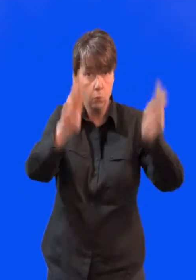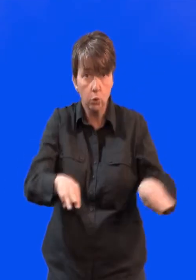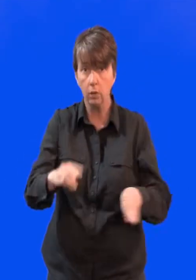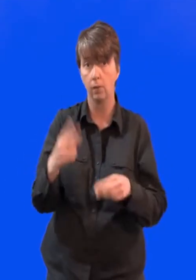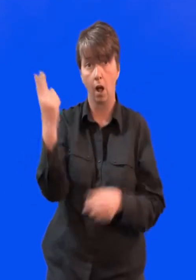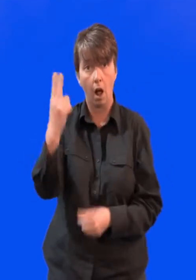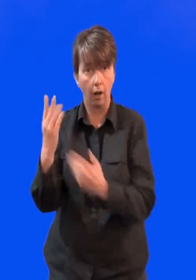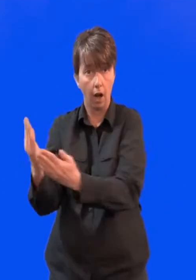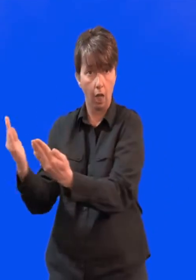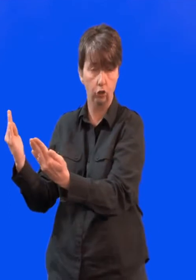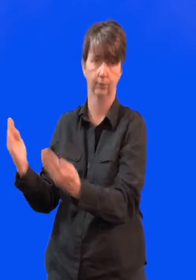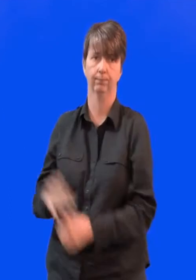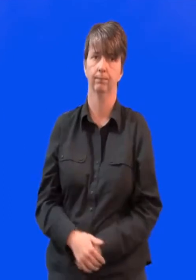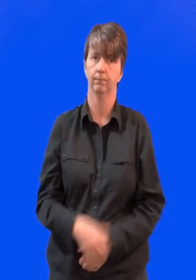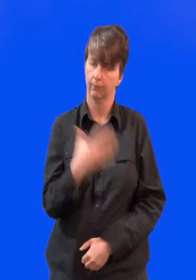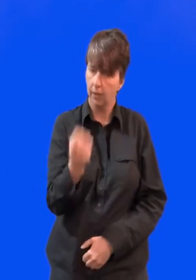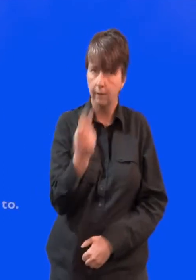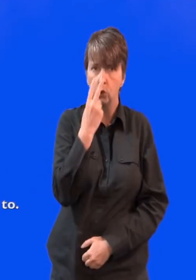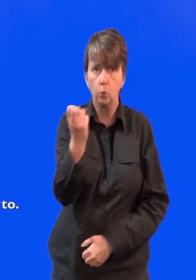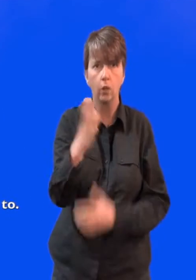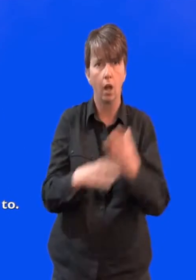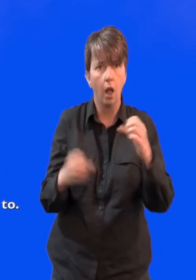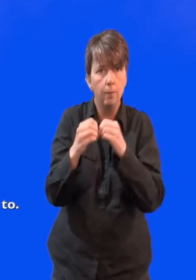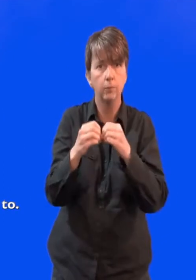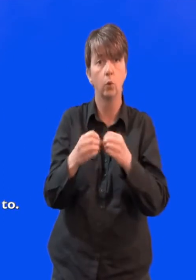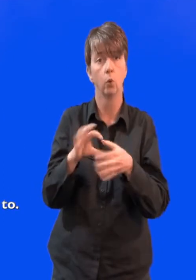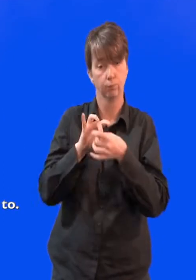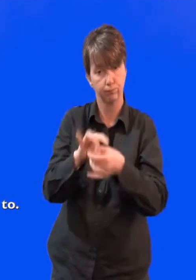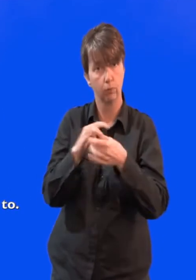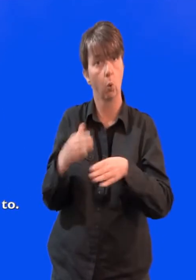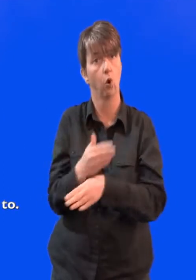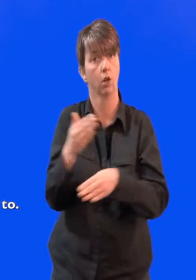events in libraries and museums. And has youth clubs and youth workers.